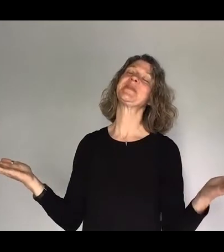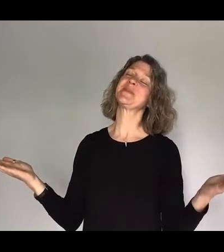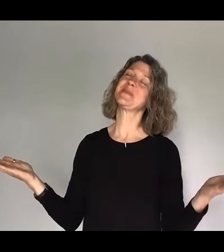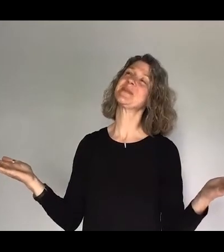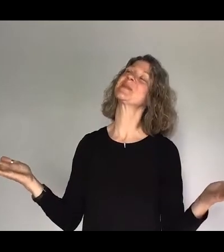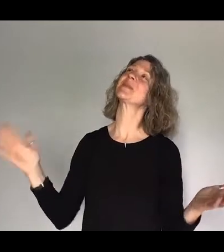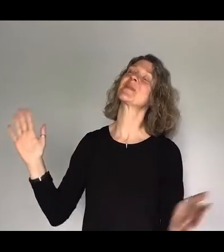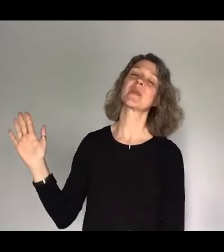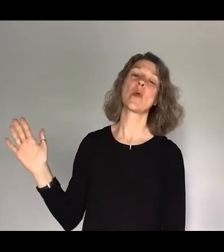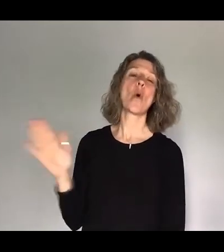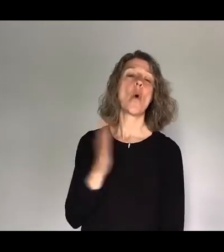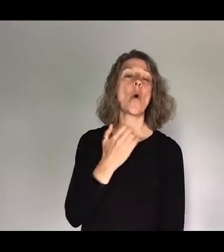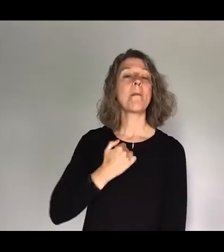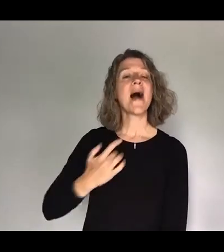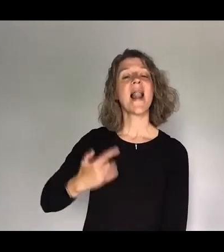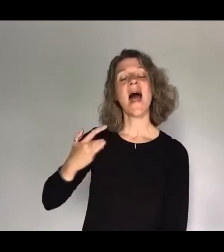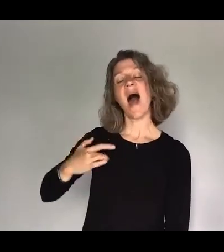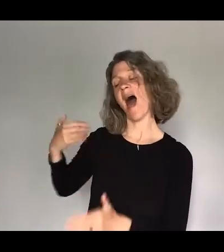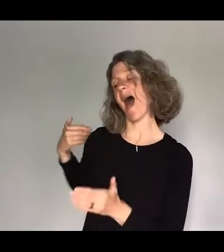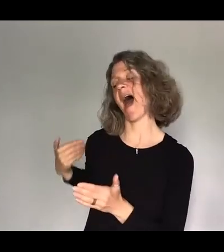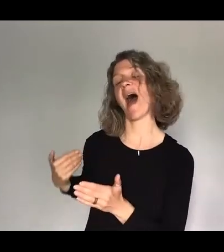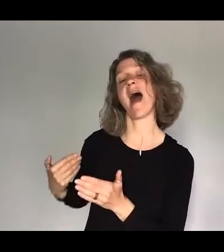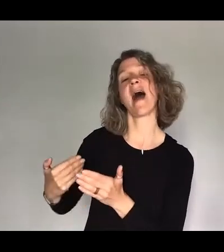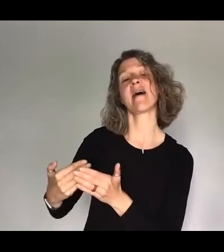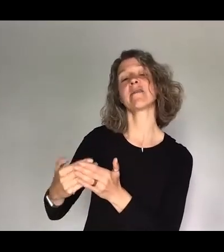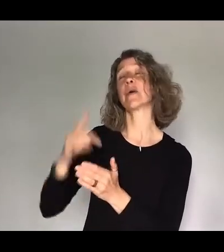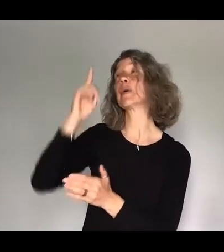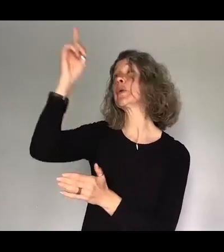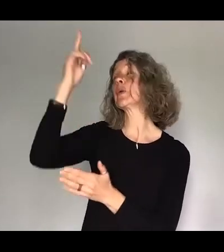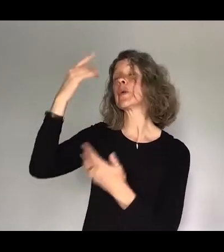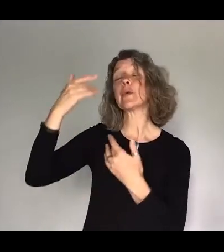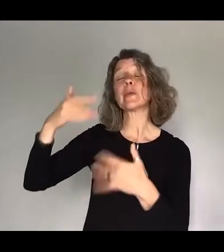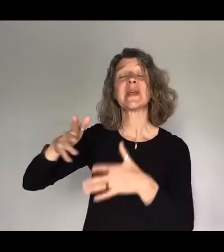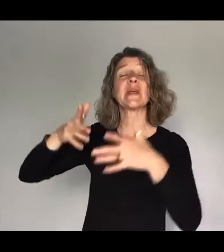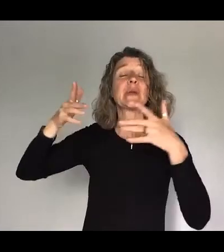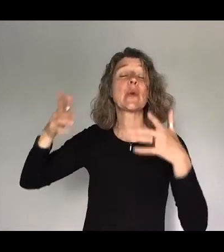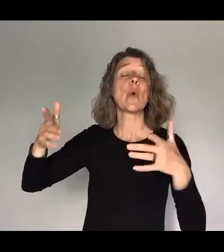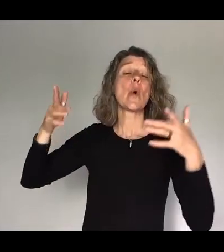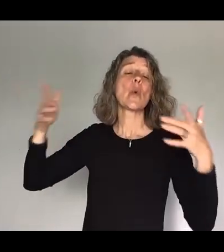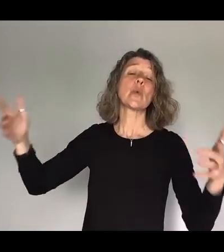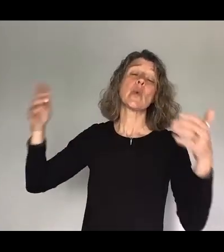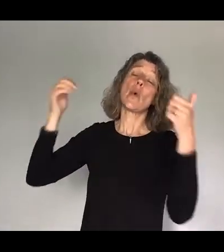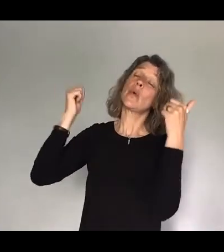all my life have been so so many